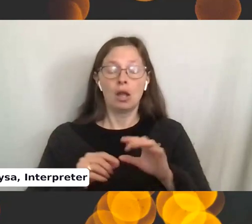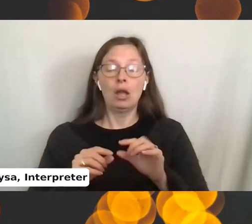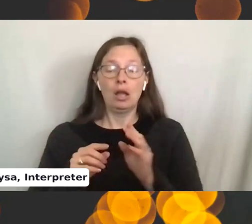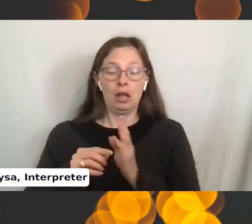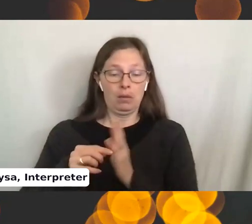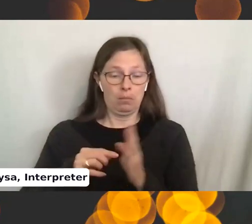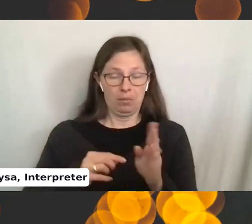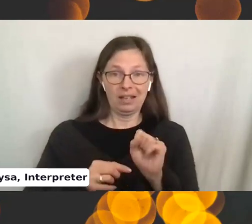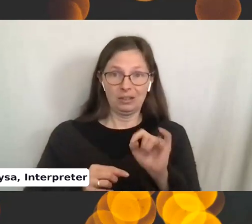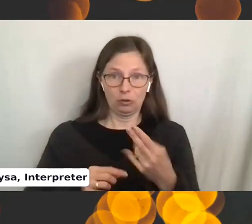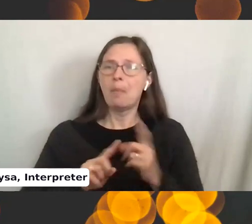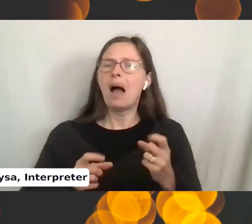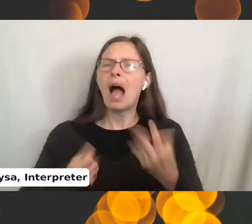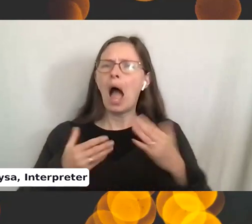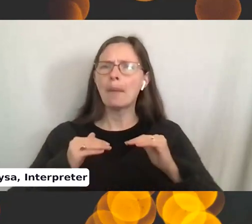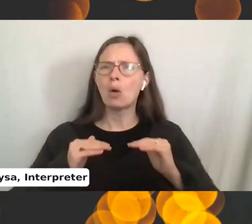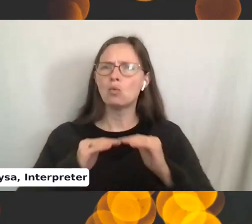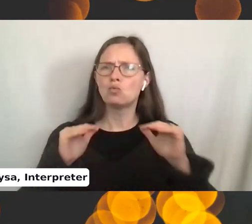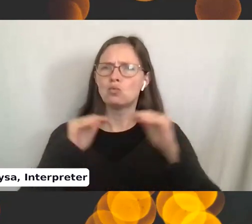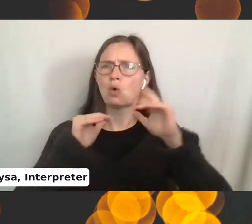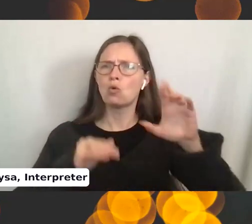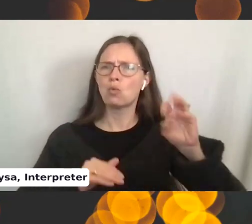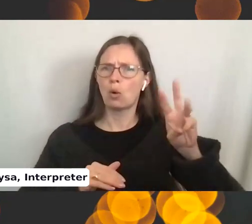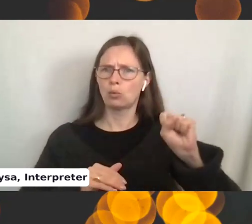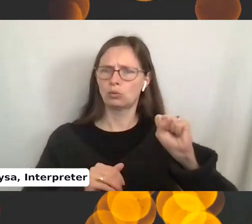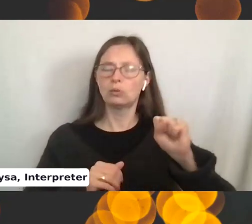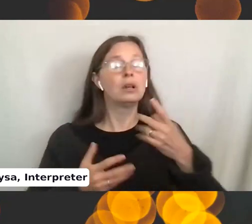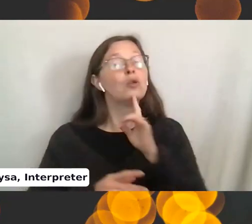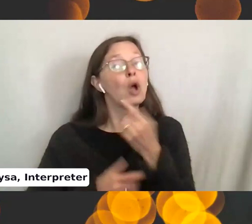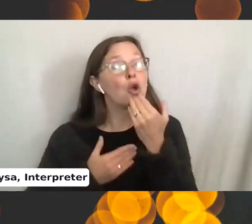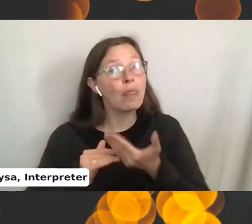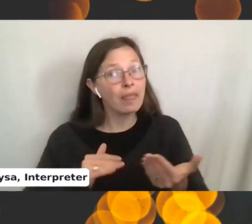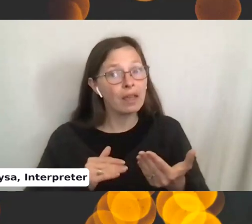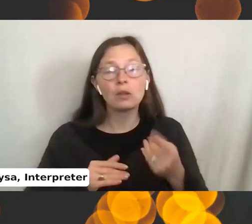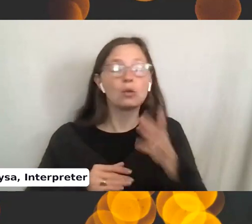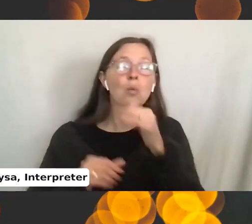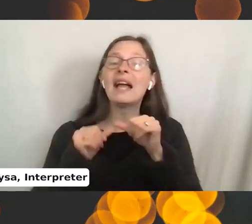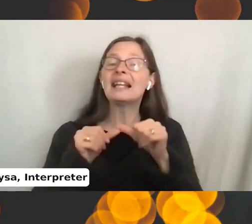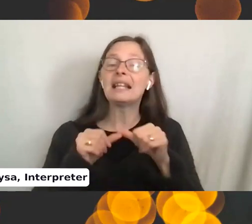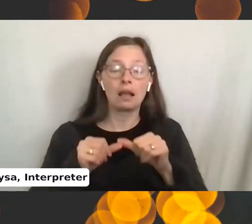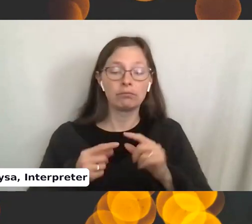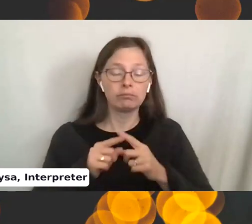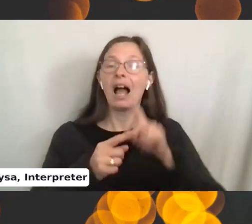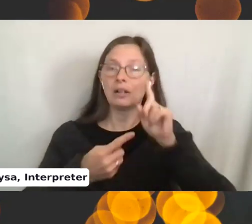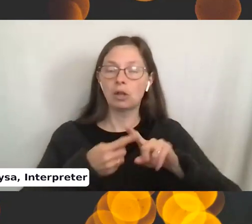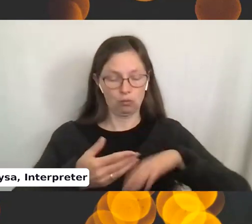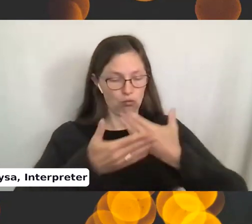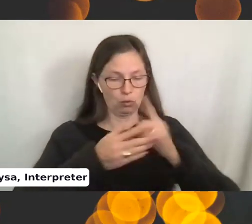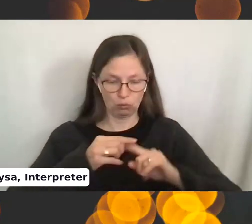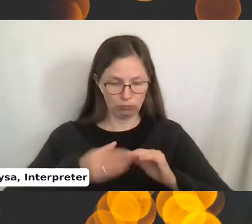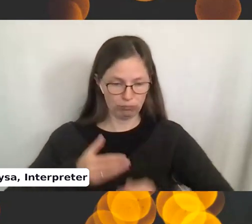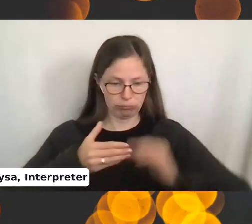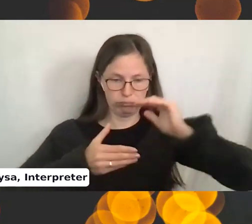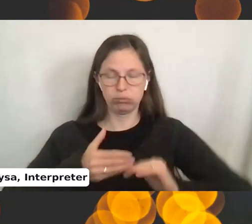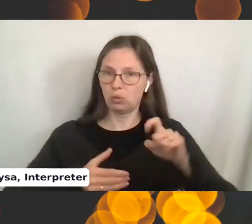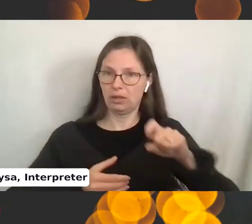good news about this is that you're just going to keep knitting until you reach the amount that you need for your particular mug